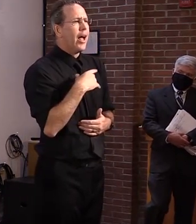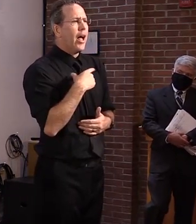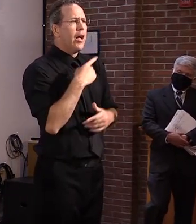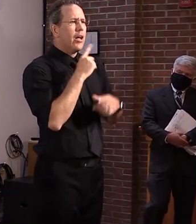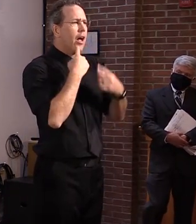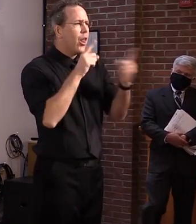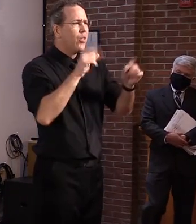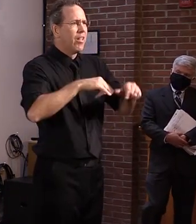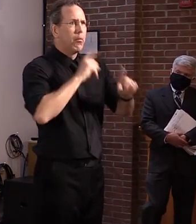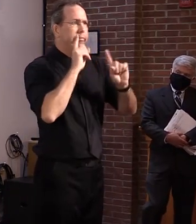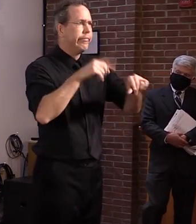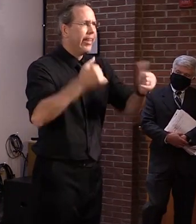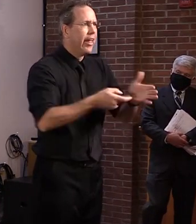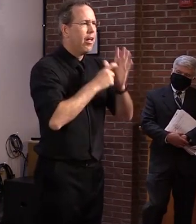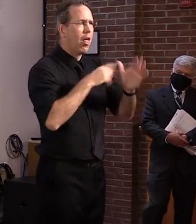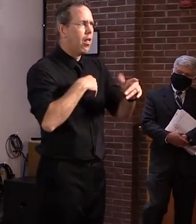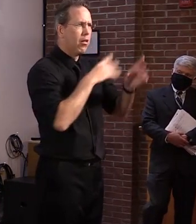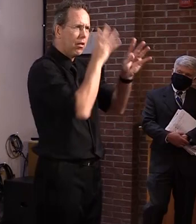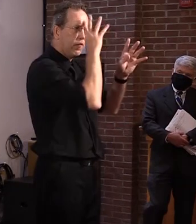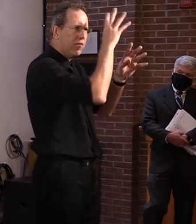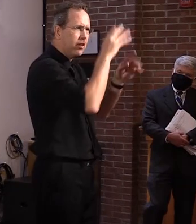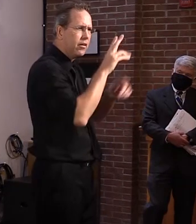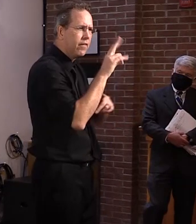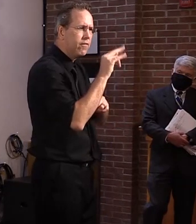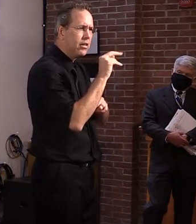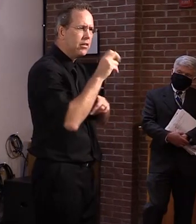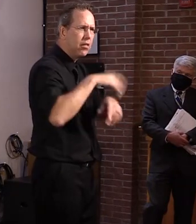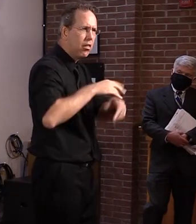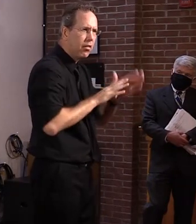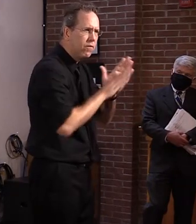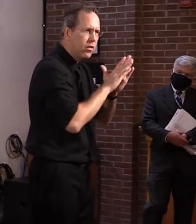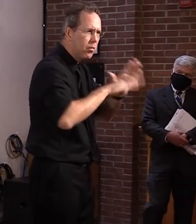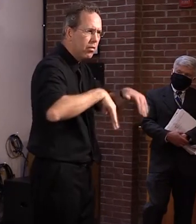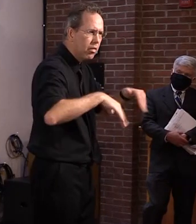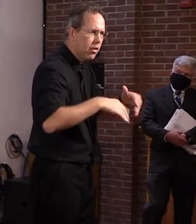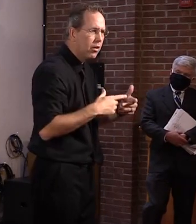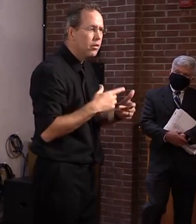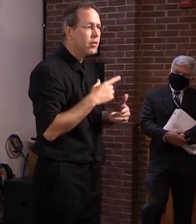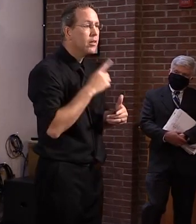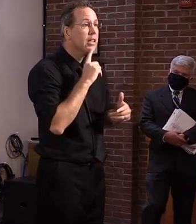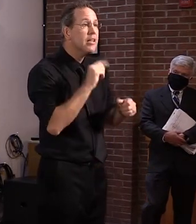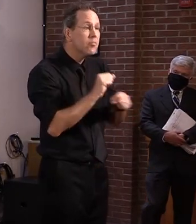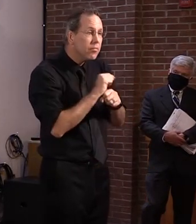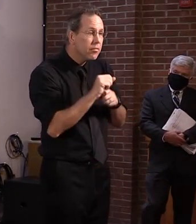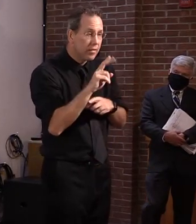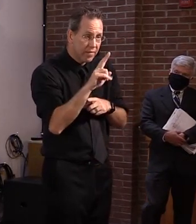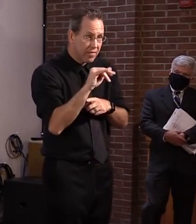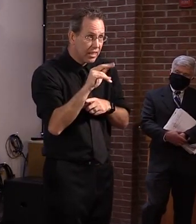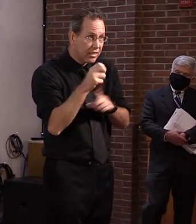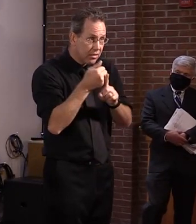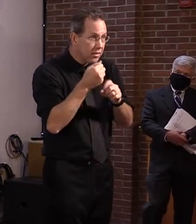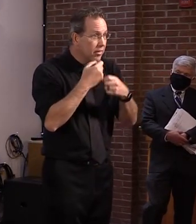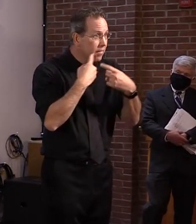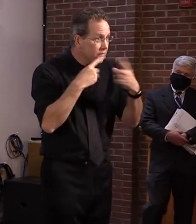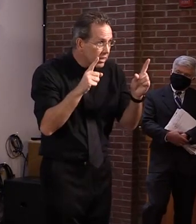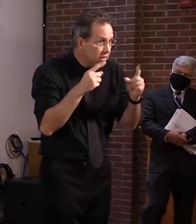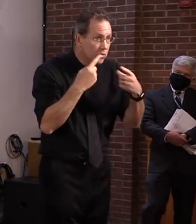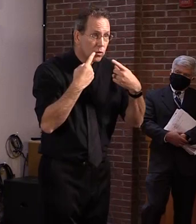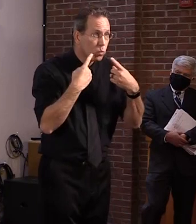but again, if we, if we know something safe and effective, I would hope that we put into place a way for